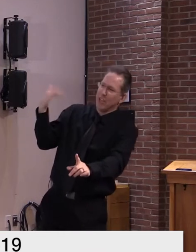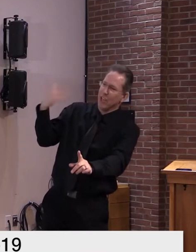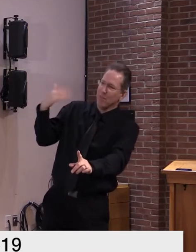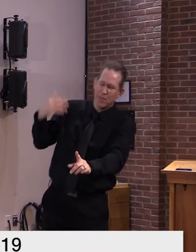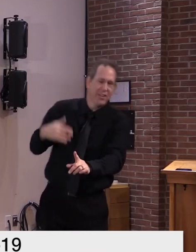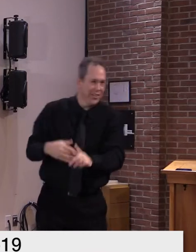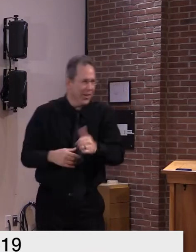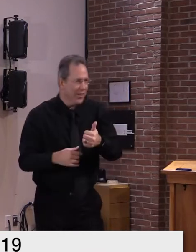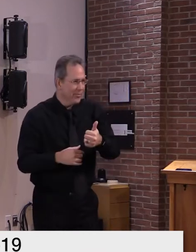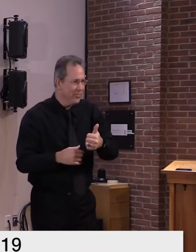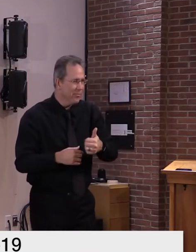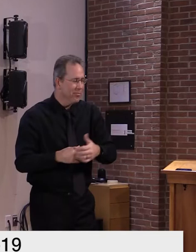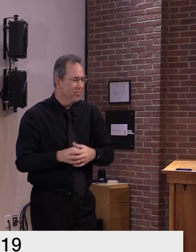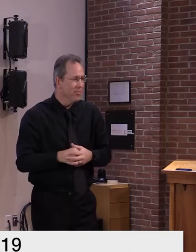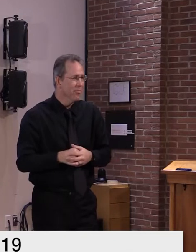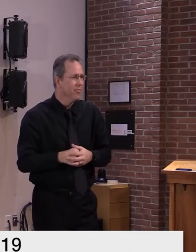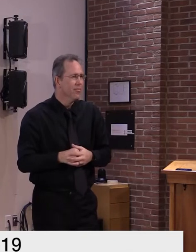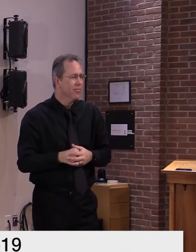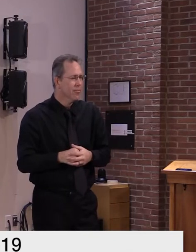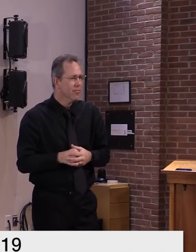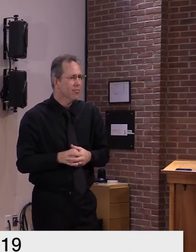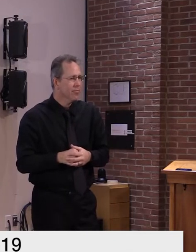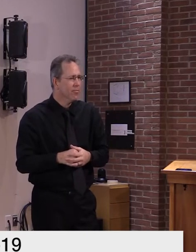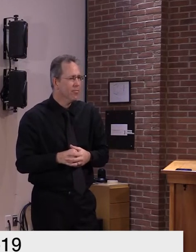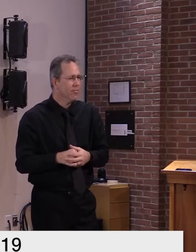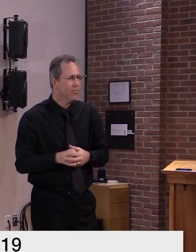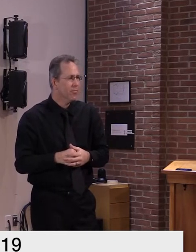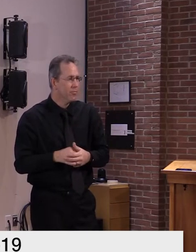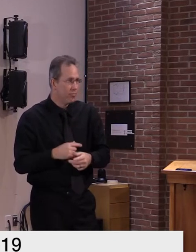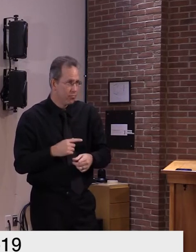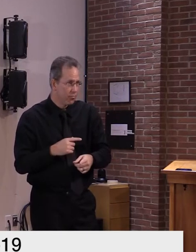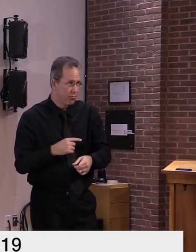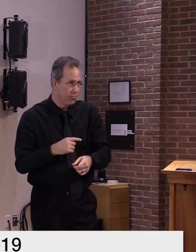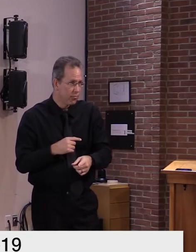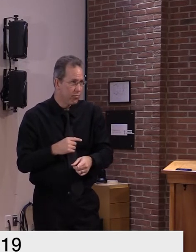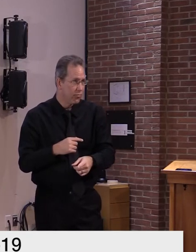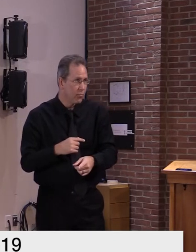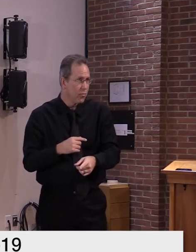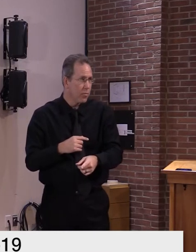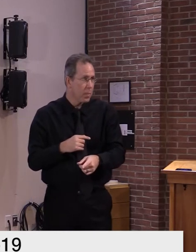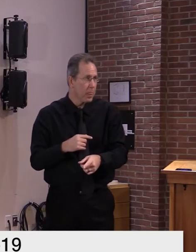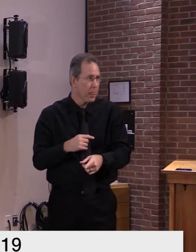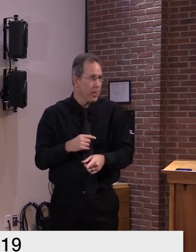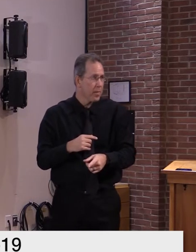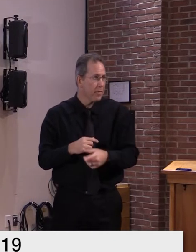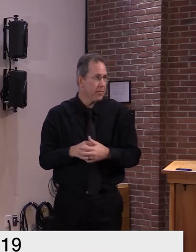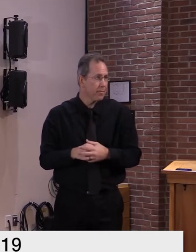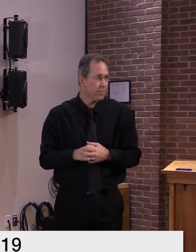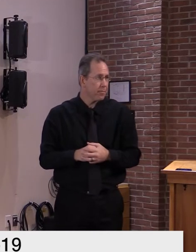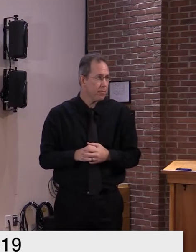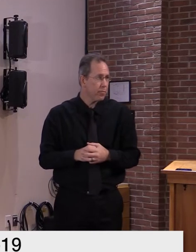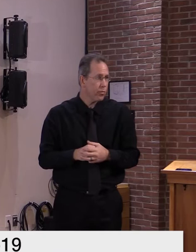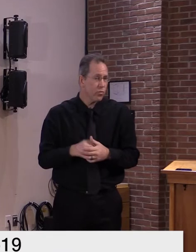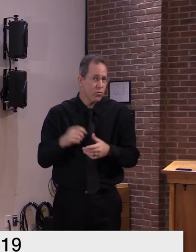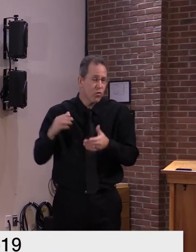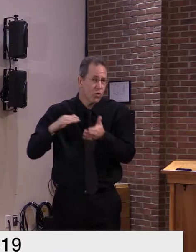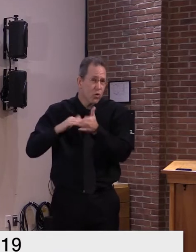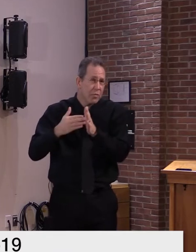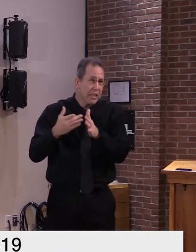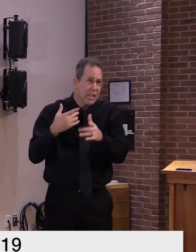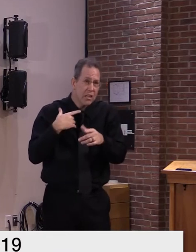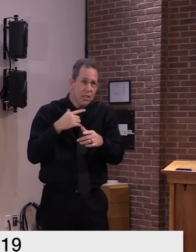um so do they need internet access to be able to come up is there a number they can call to sign up um